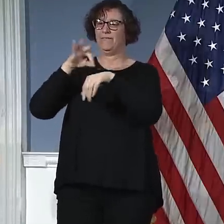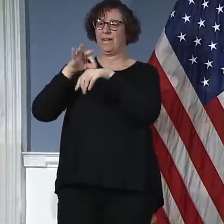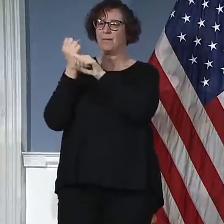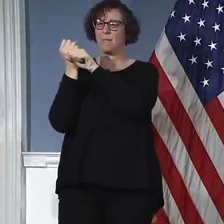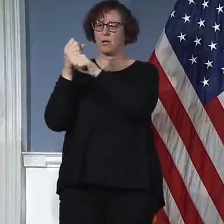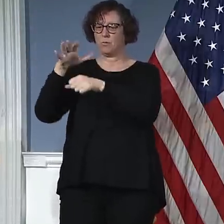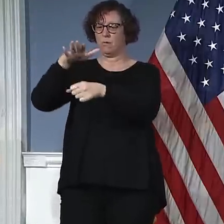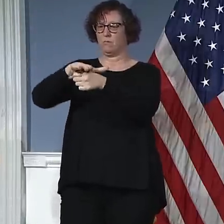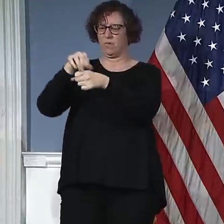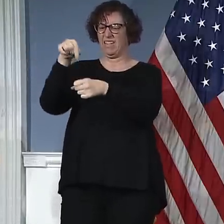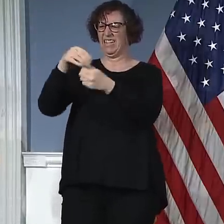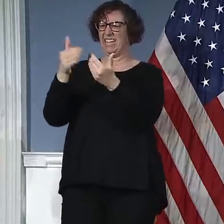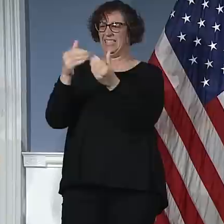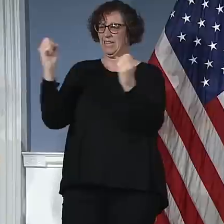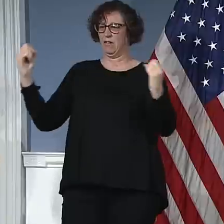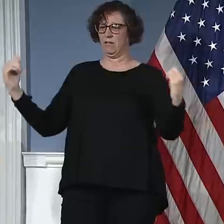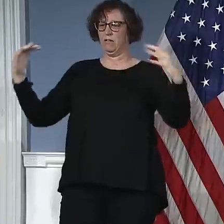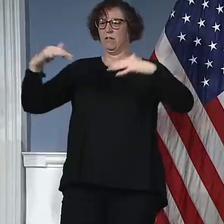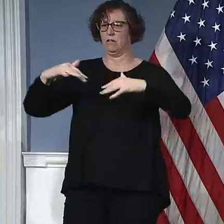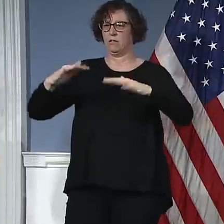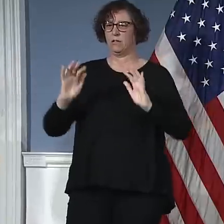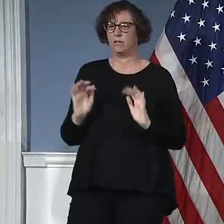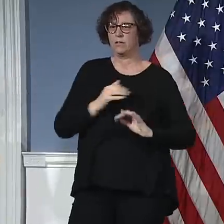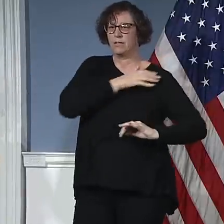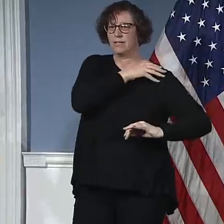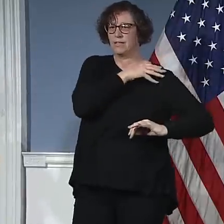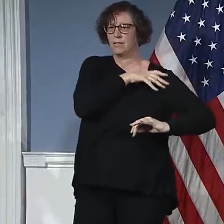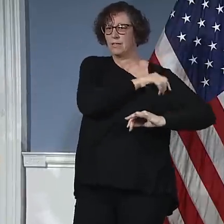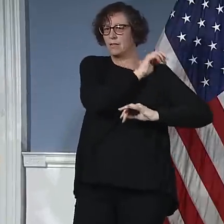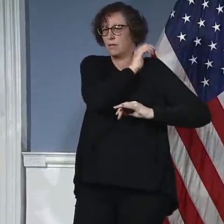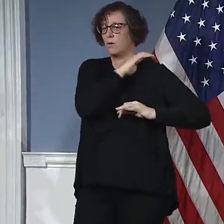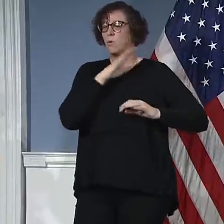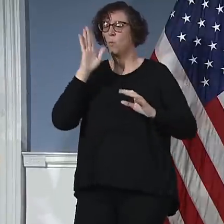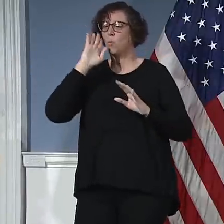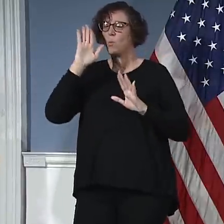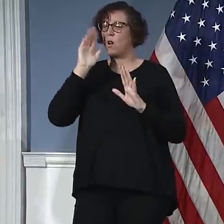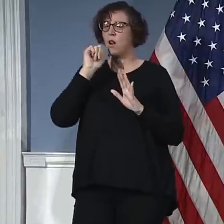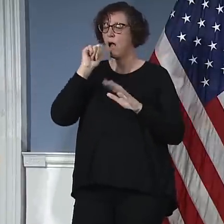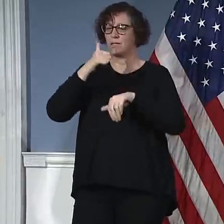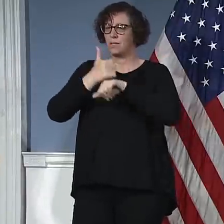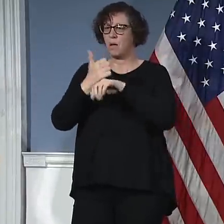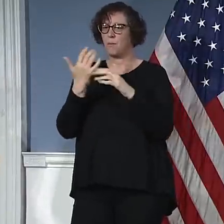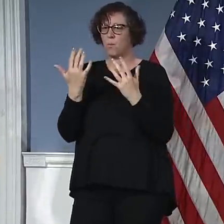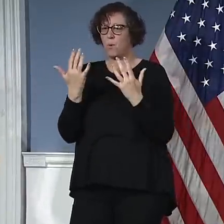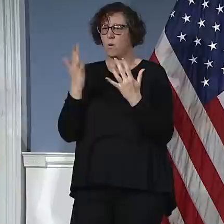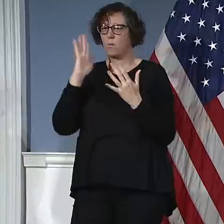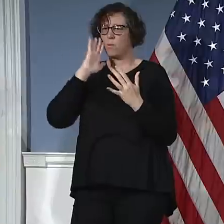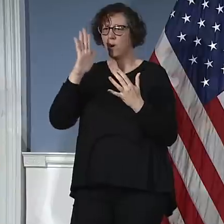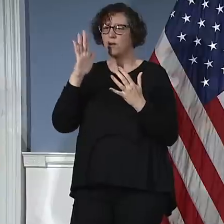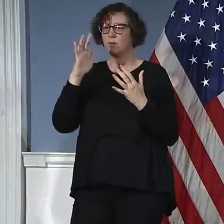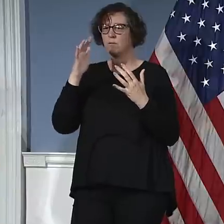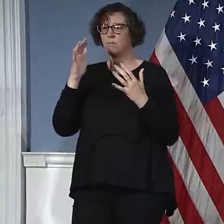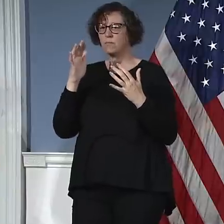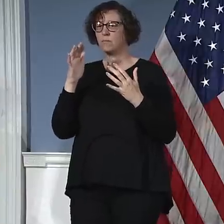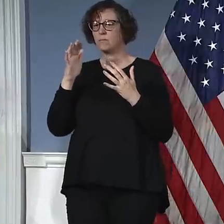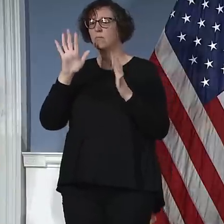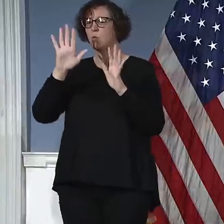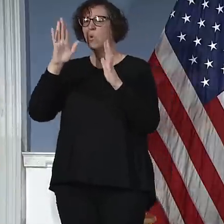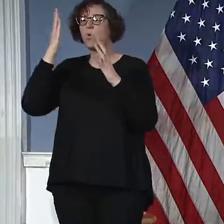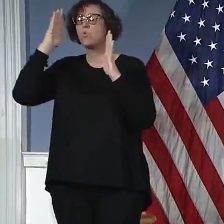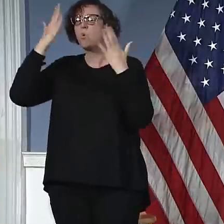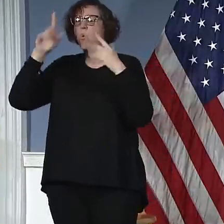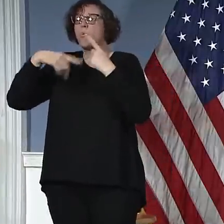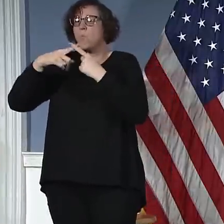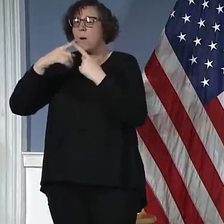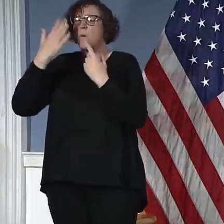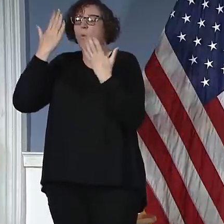to constantly look for additional space. Those obviously have to be either indoor spaces or places where we could